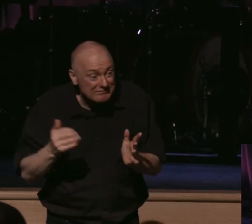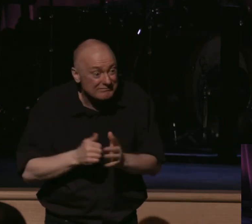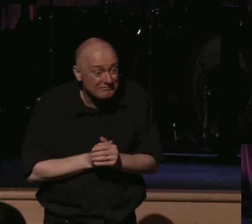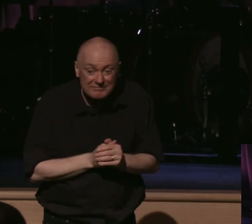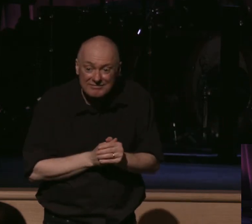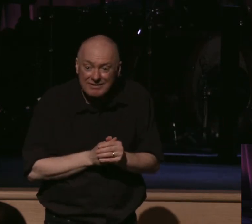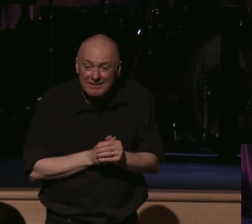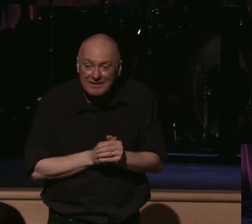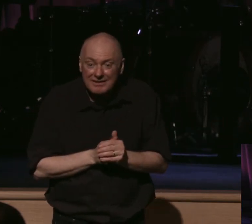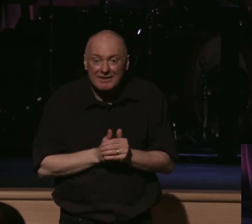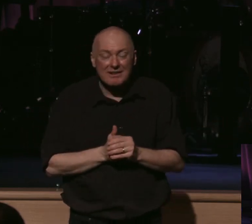I got a 10-year-old.